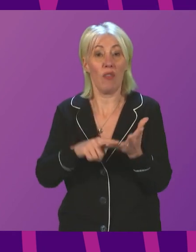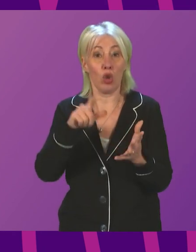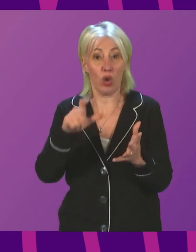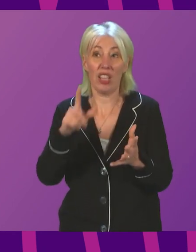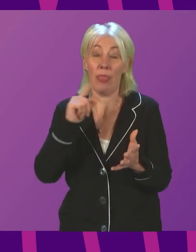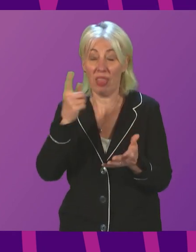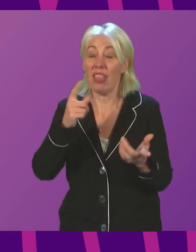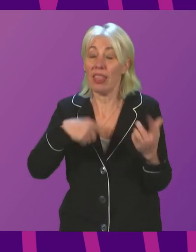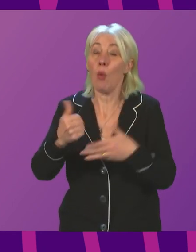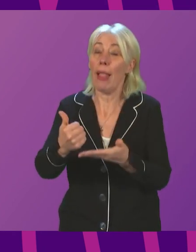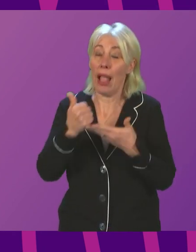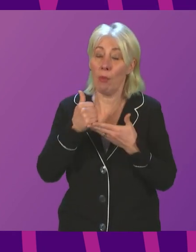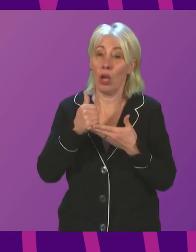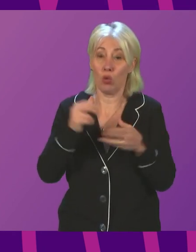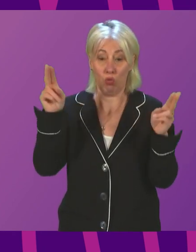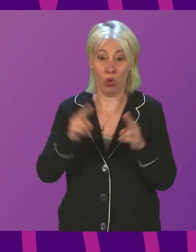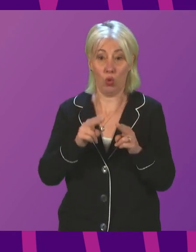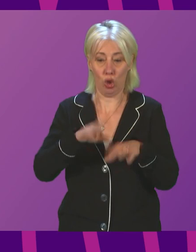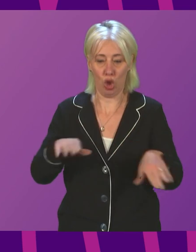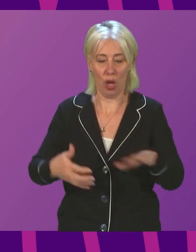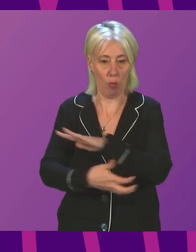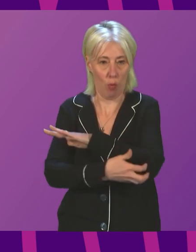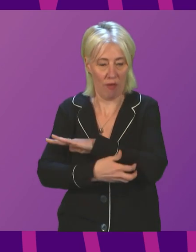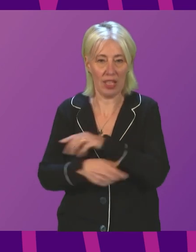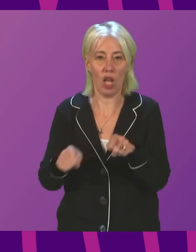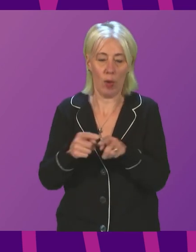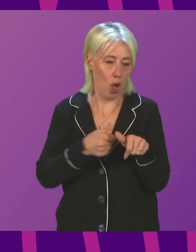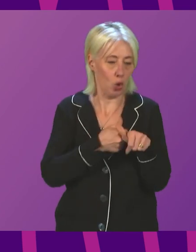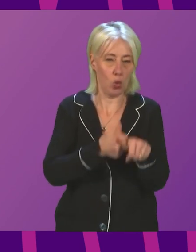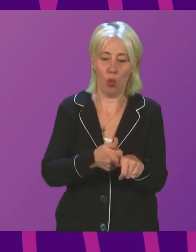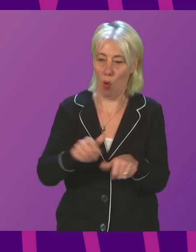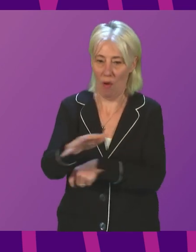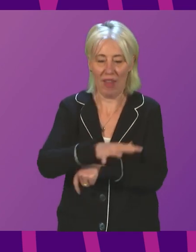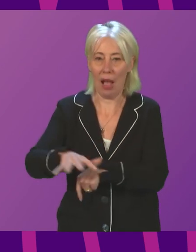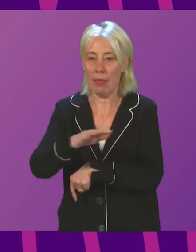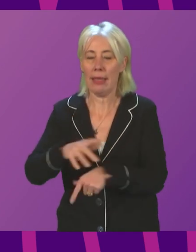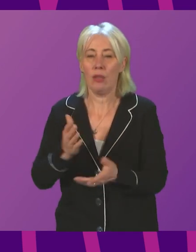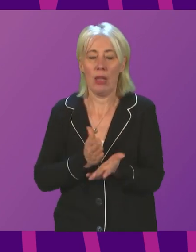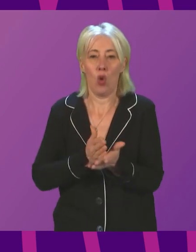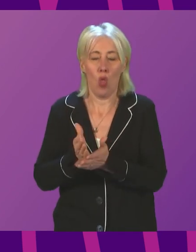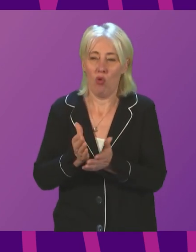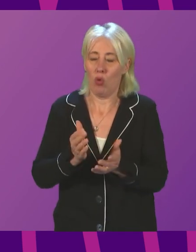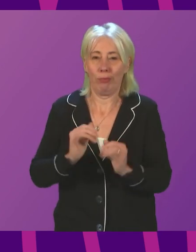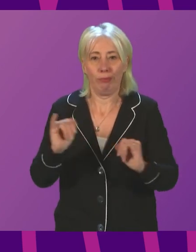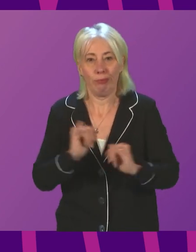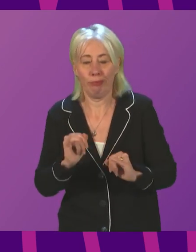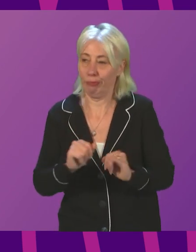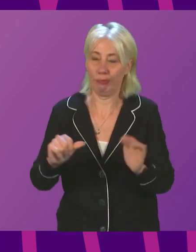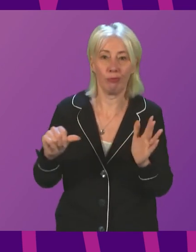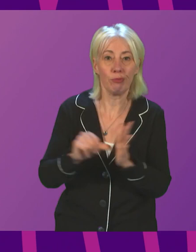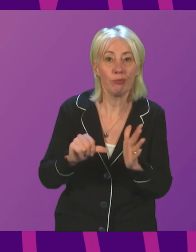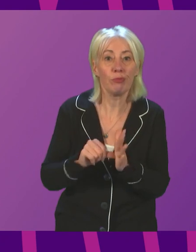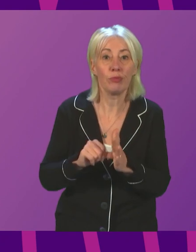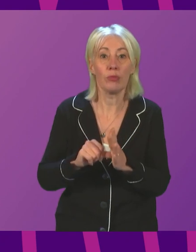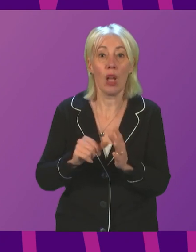in our efforts to reduce child poverty and to support families that are experiencing the difficulties that